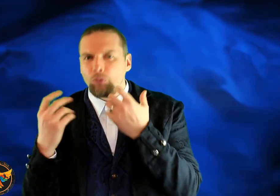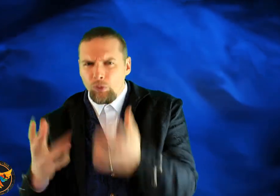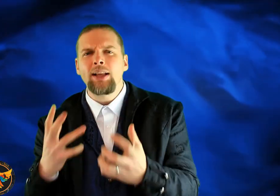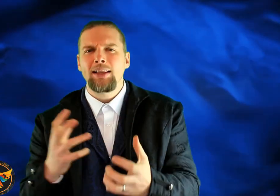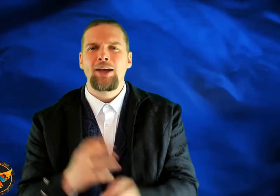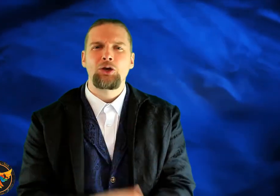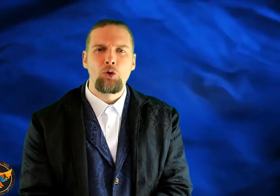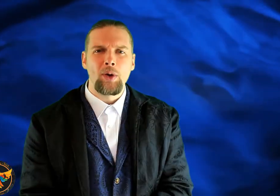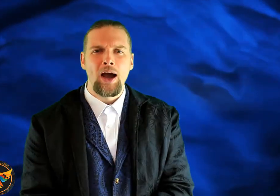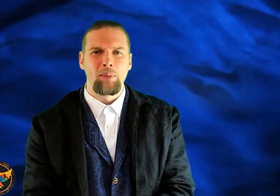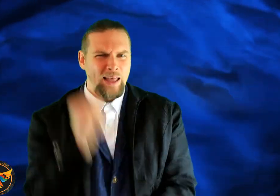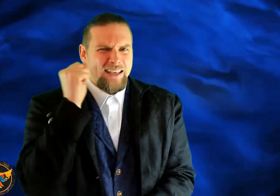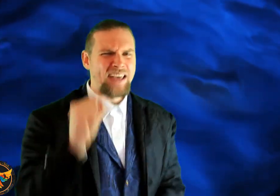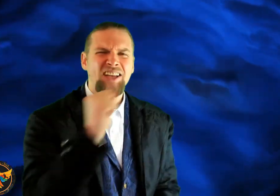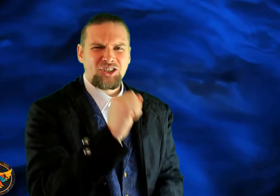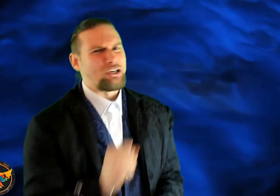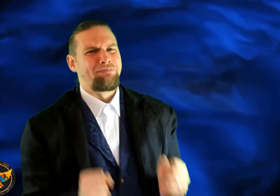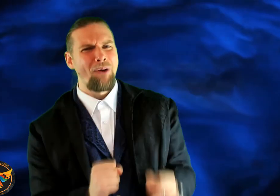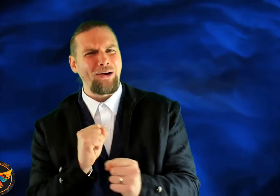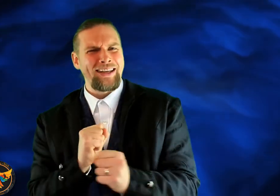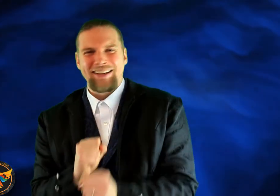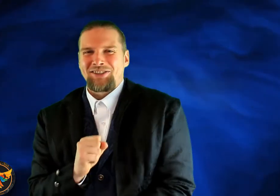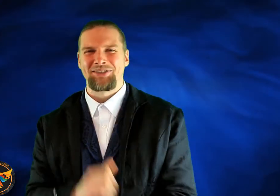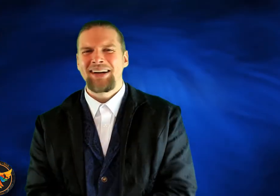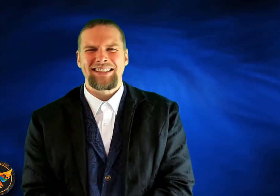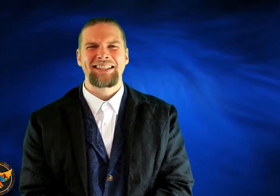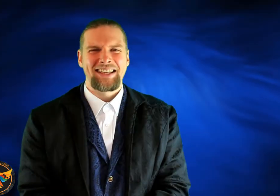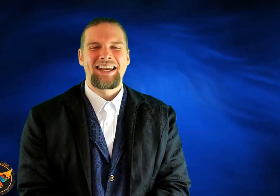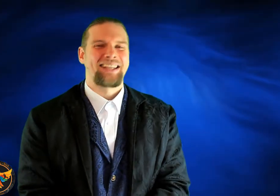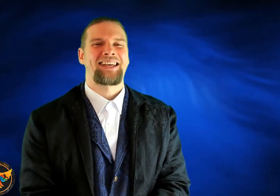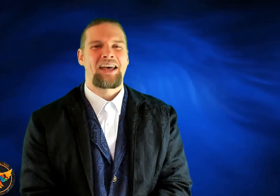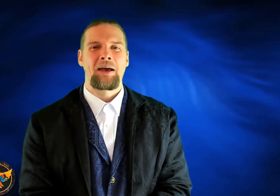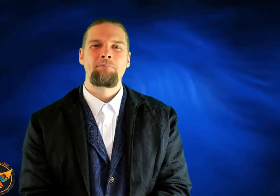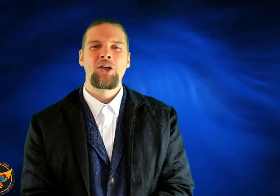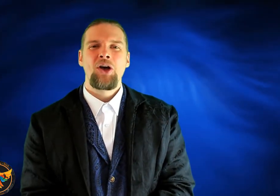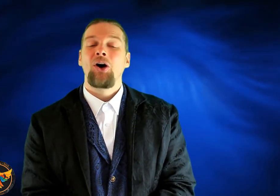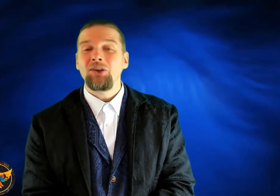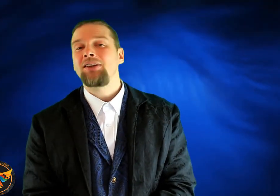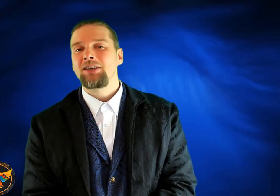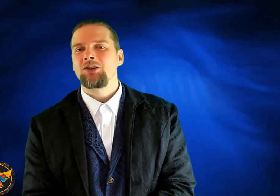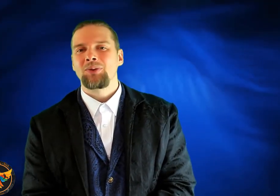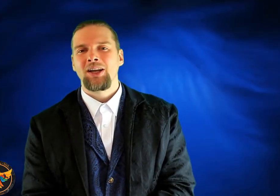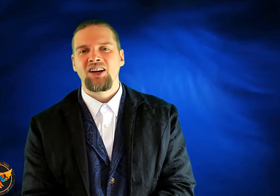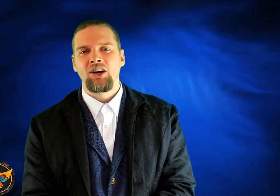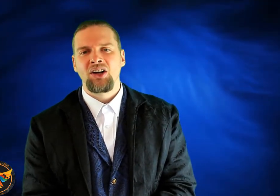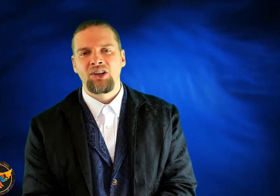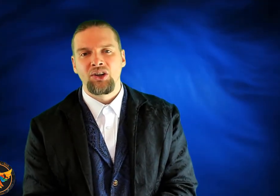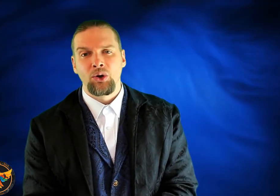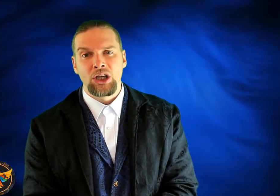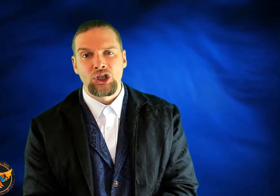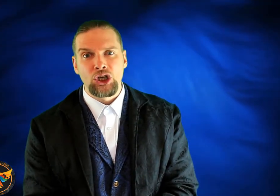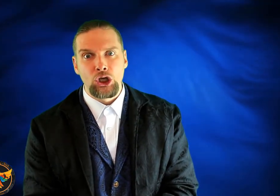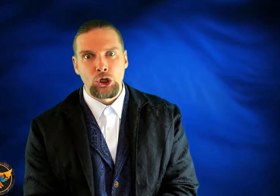really like who we are. We're like, yes, good morning, it's great to see you there. Other days, we're like, oh, no, it's you.